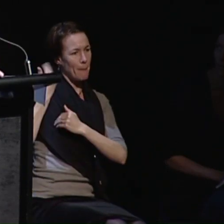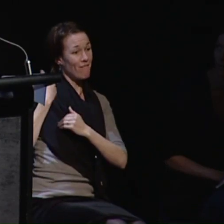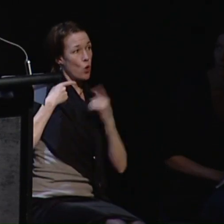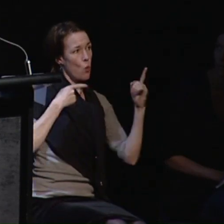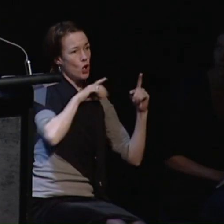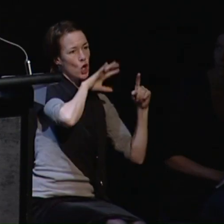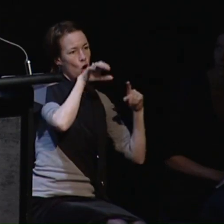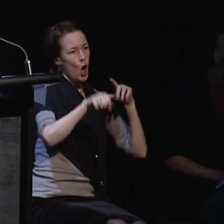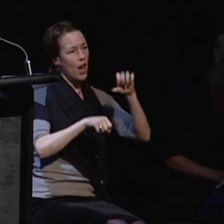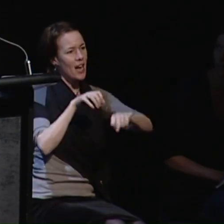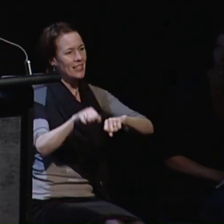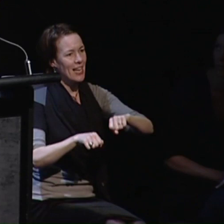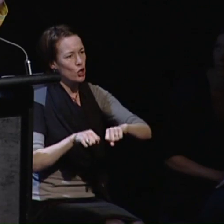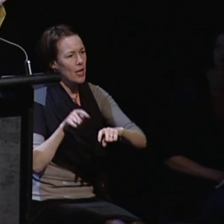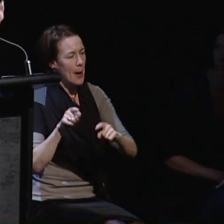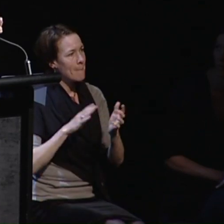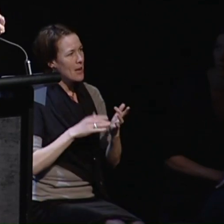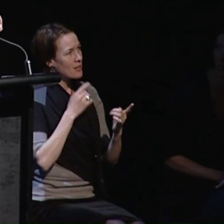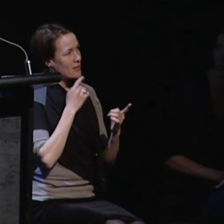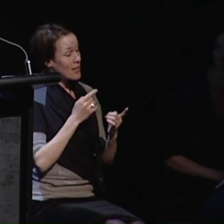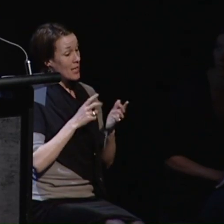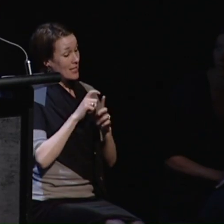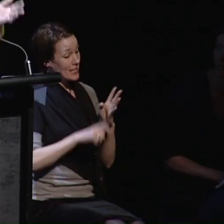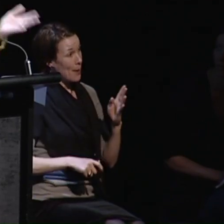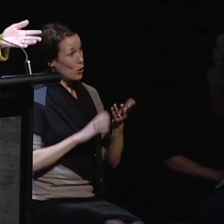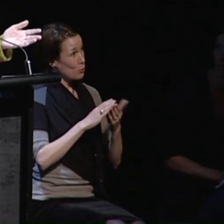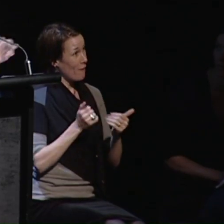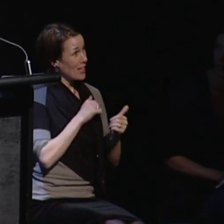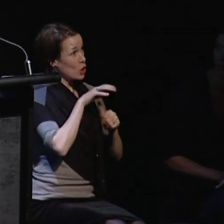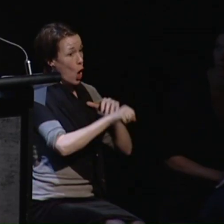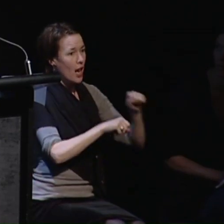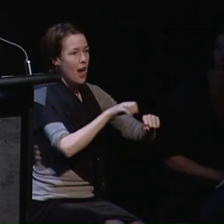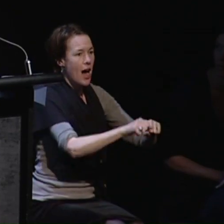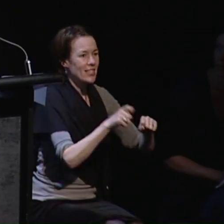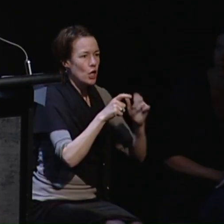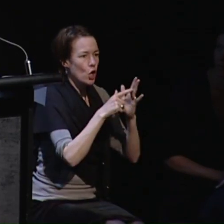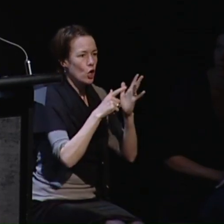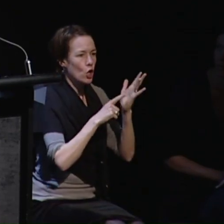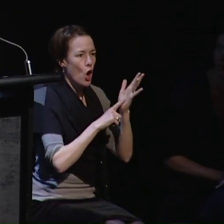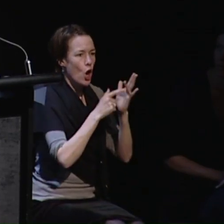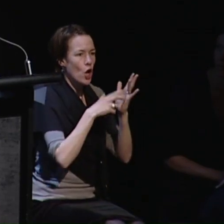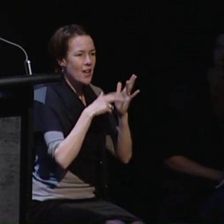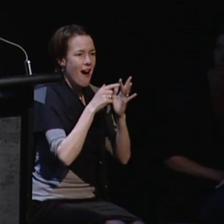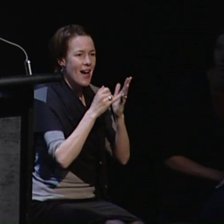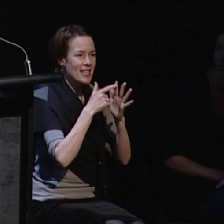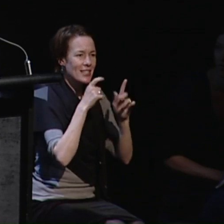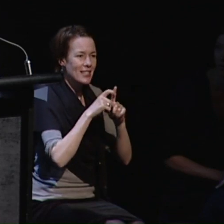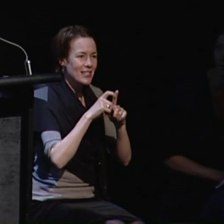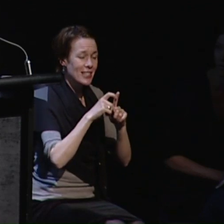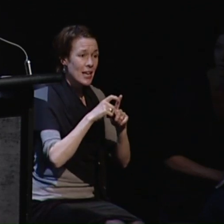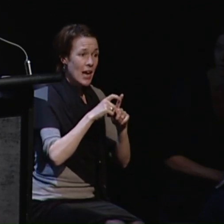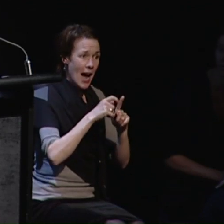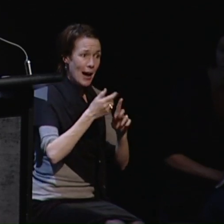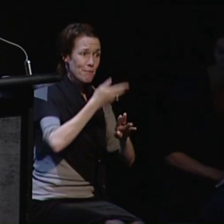disability have been colonised and of course in the early days we referred to places where people lived who were intellectually disabled as